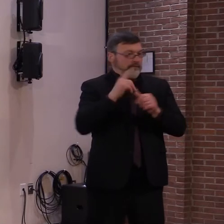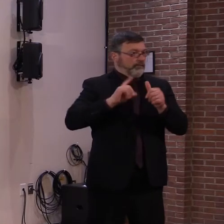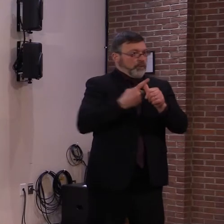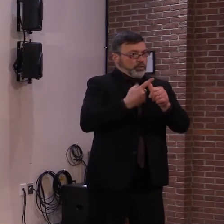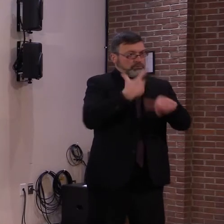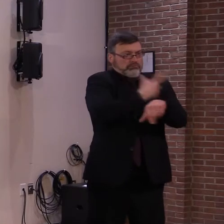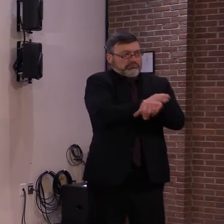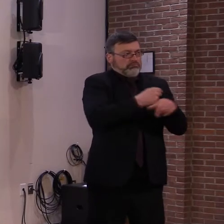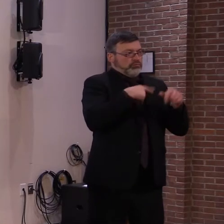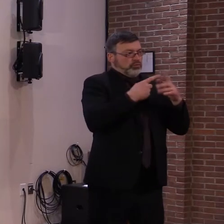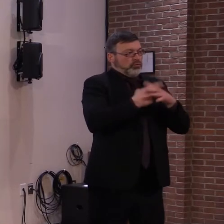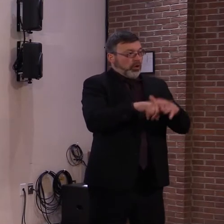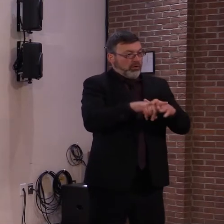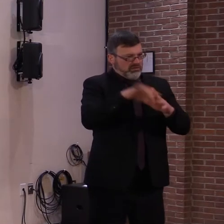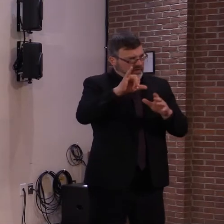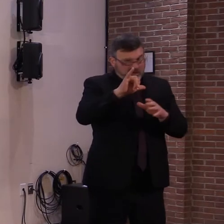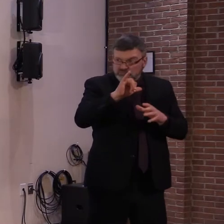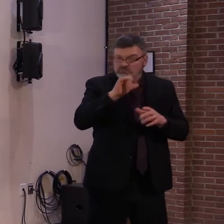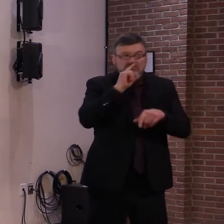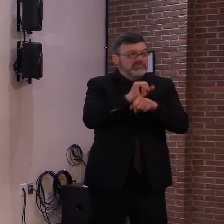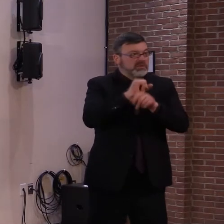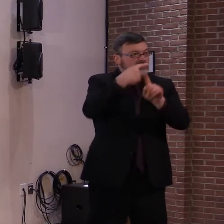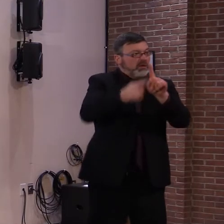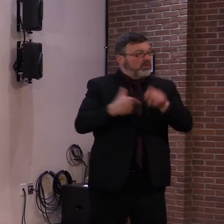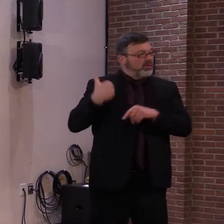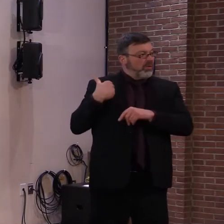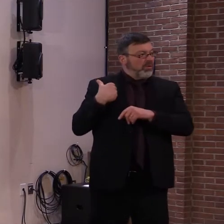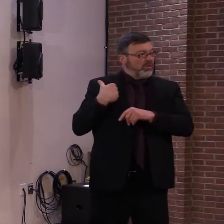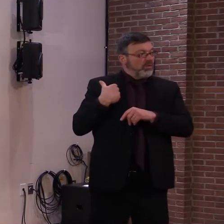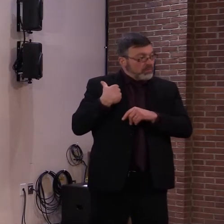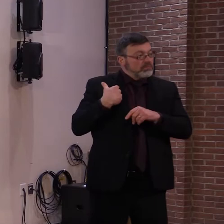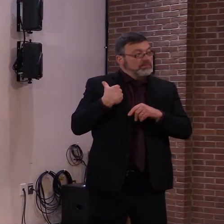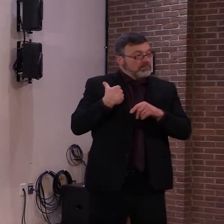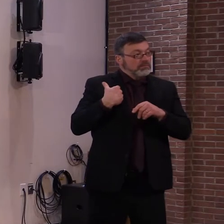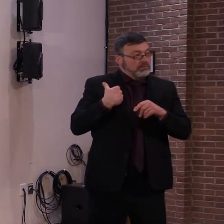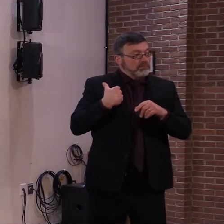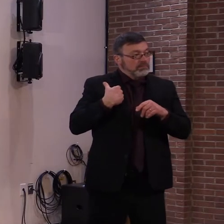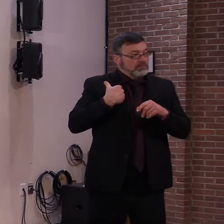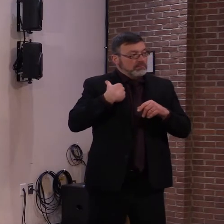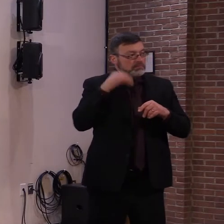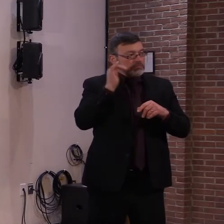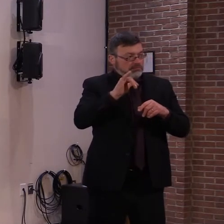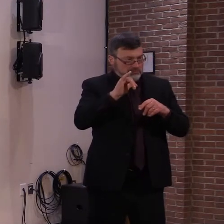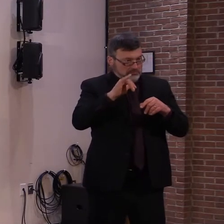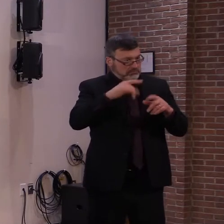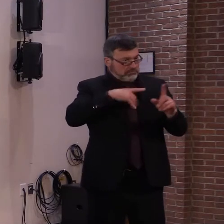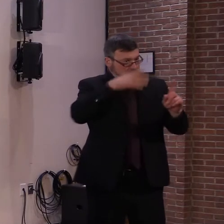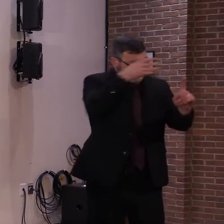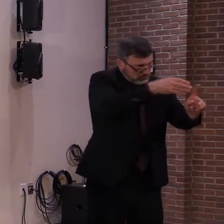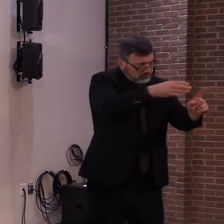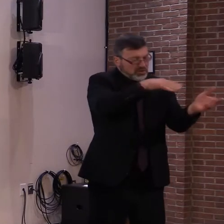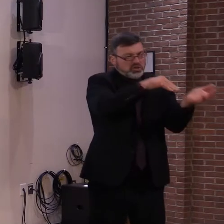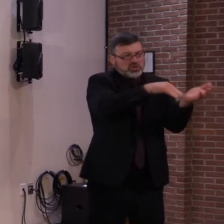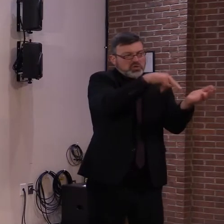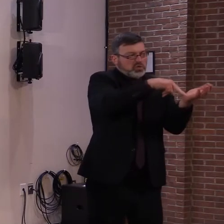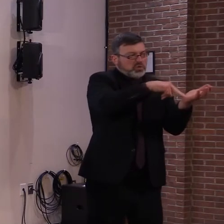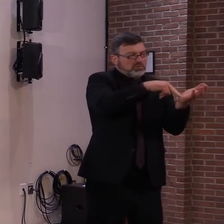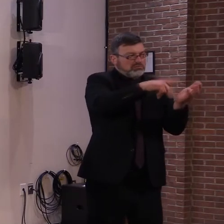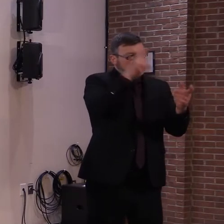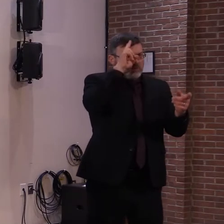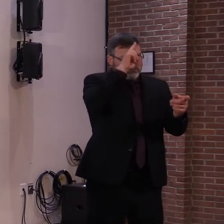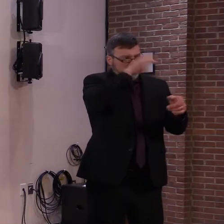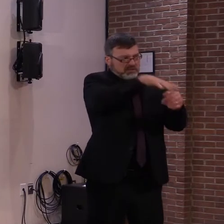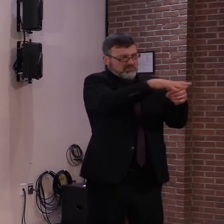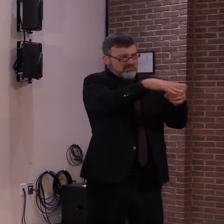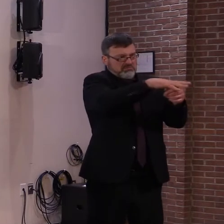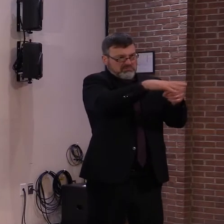and launched our program to vaccinate Vermonters in nursing home and long-term care facilities, as well as